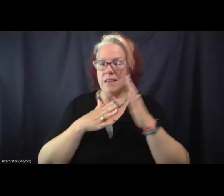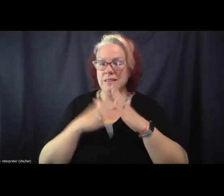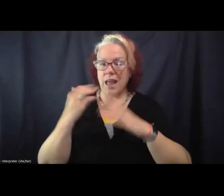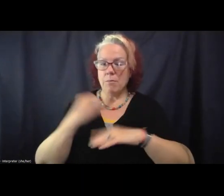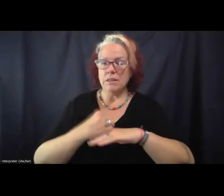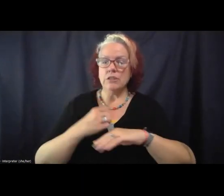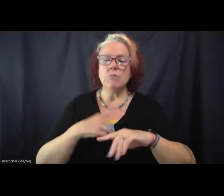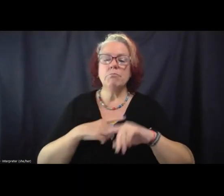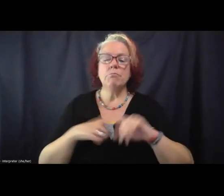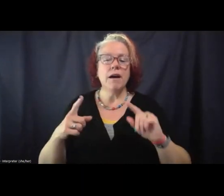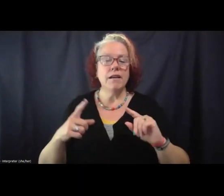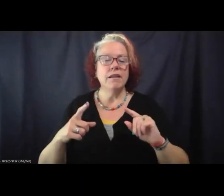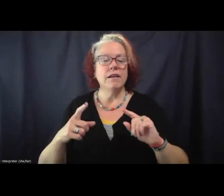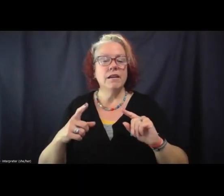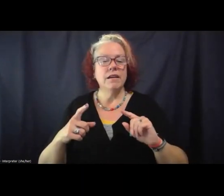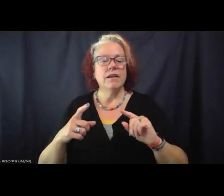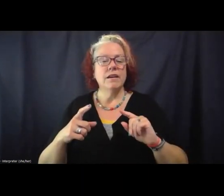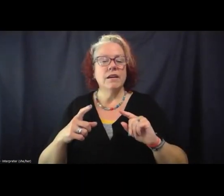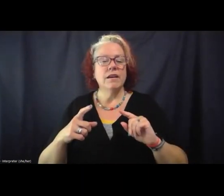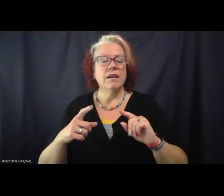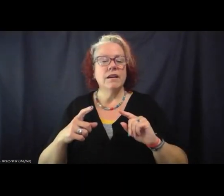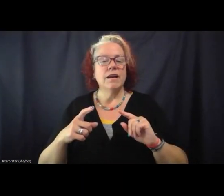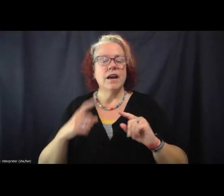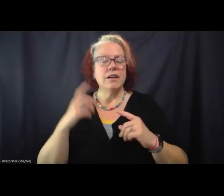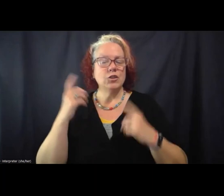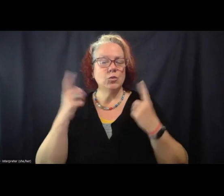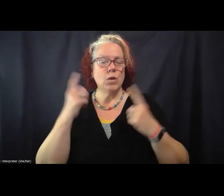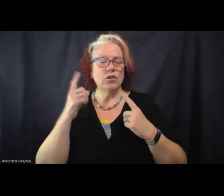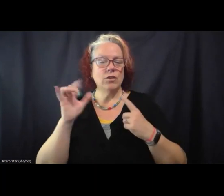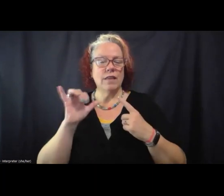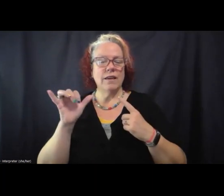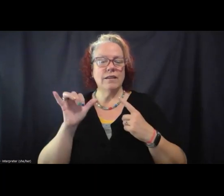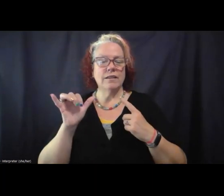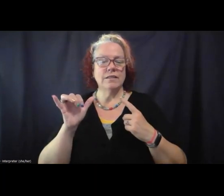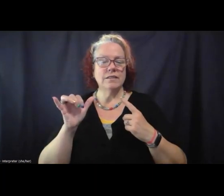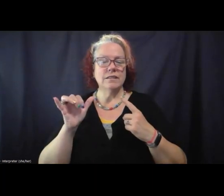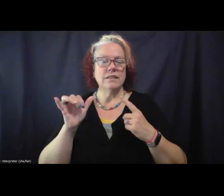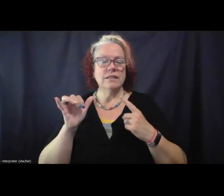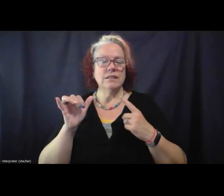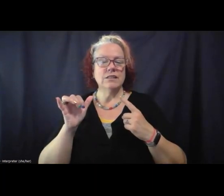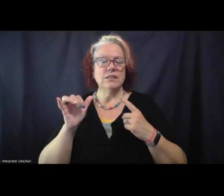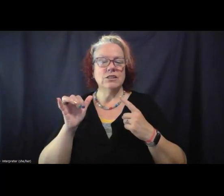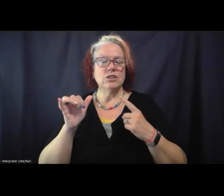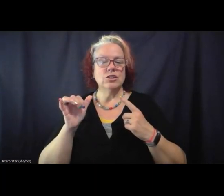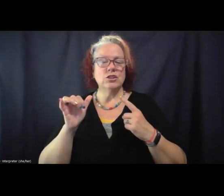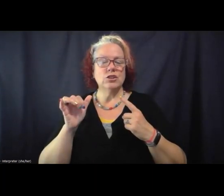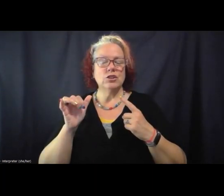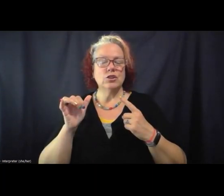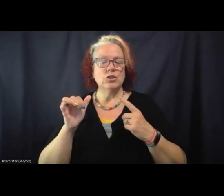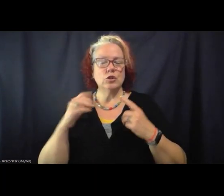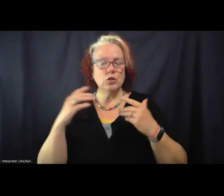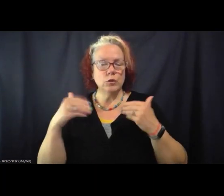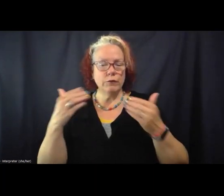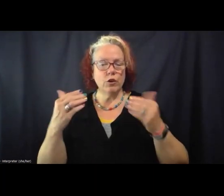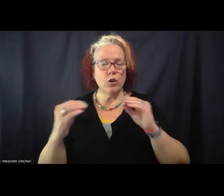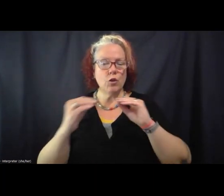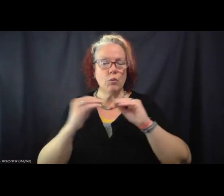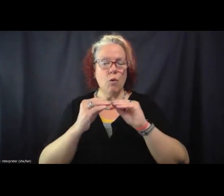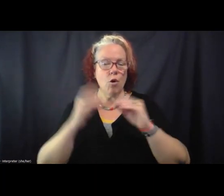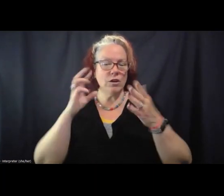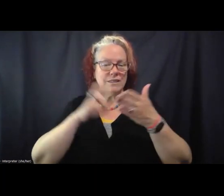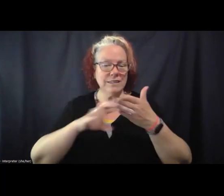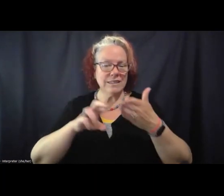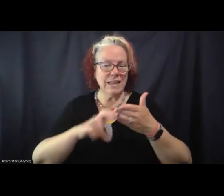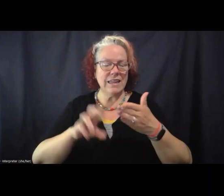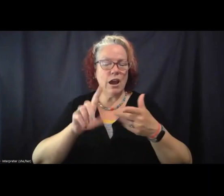question of like, uh, furthering our, I guess, like our principled study of the